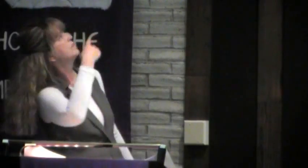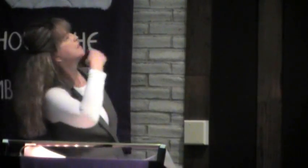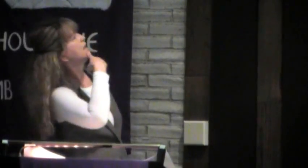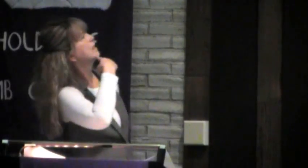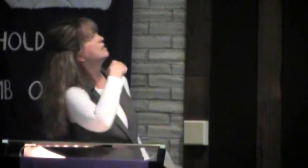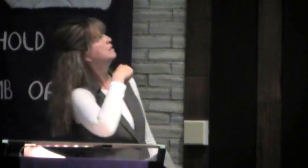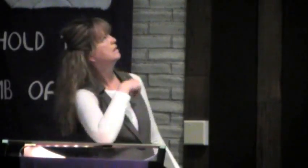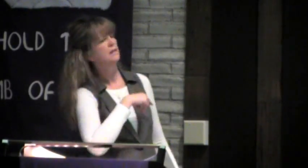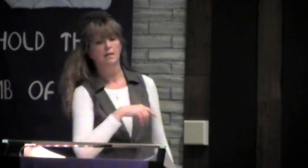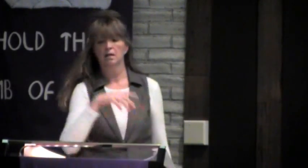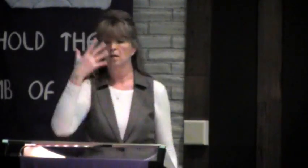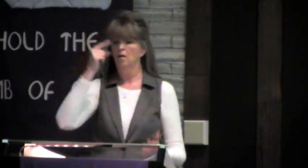Verse 5 says,